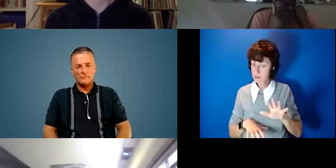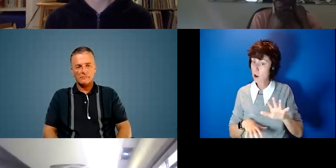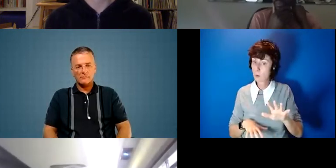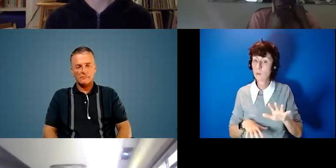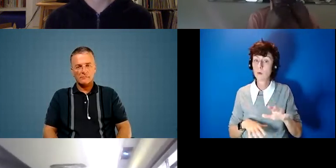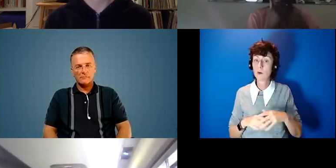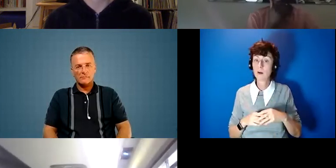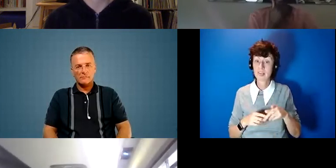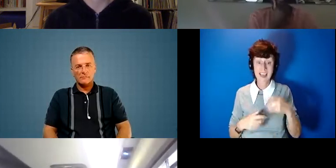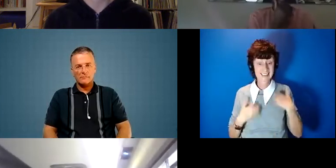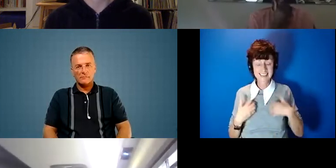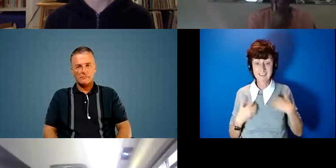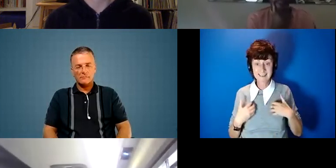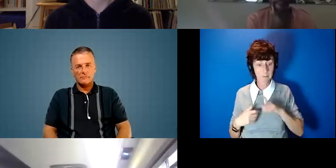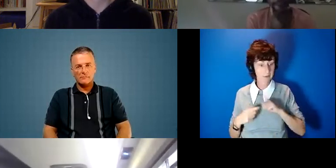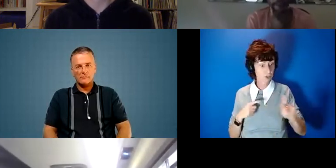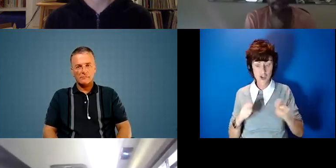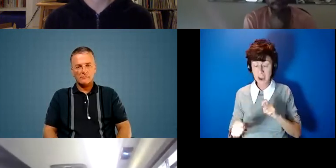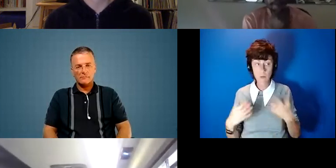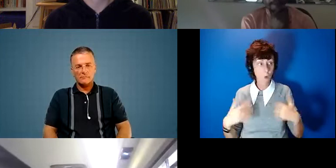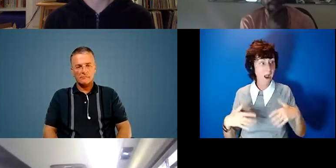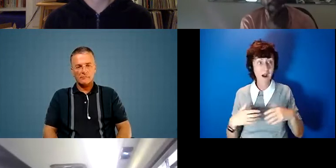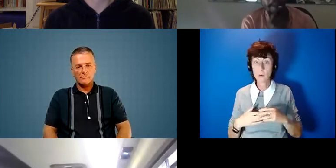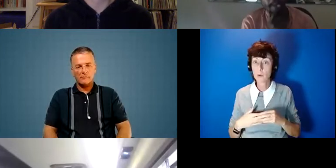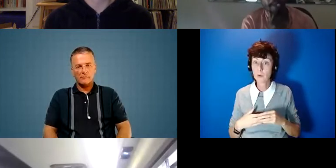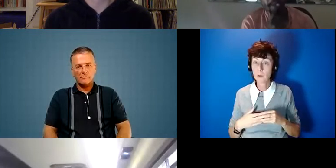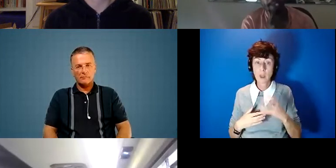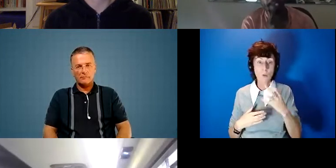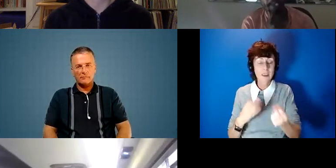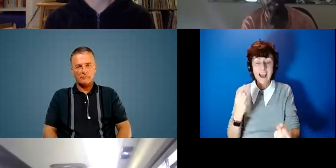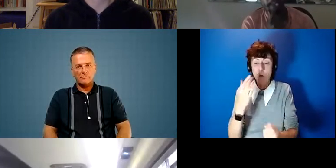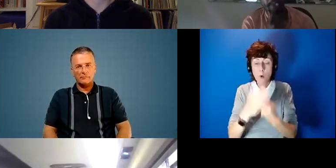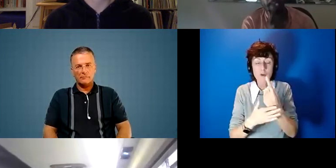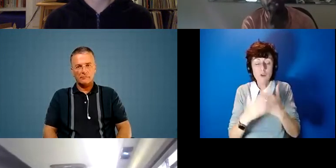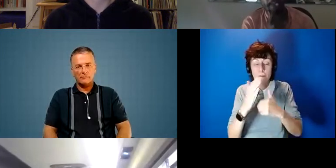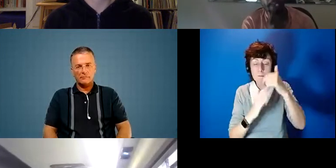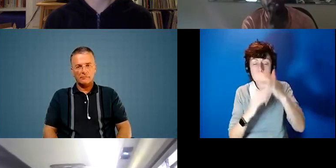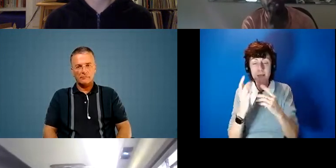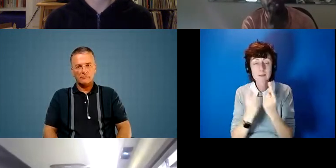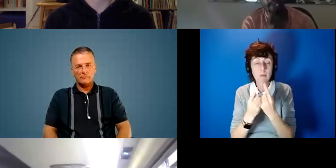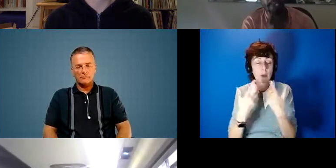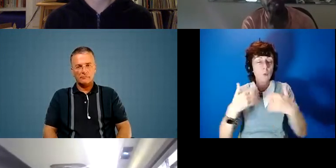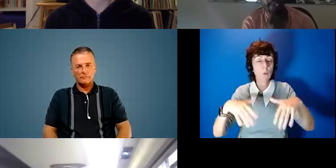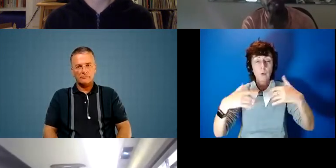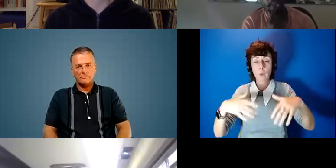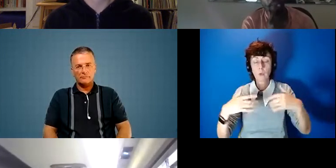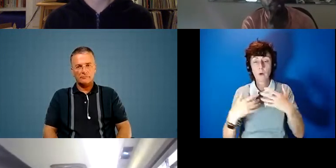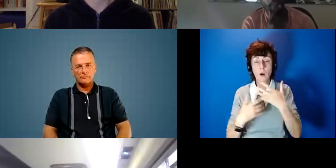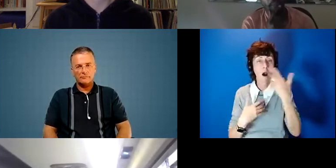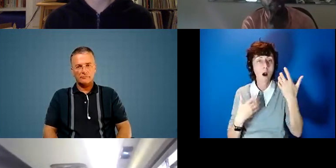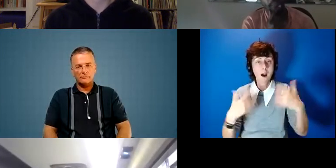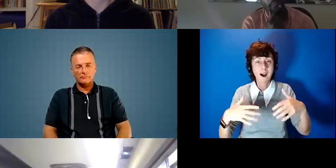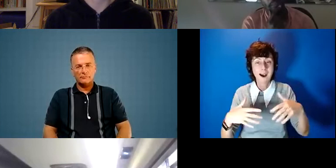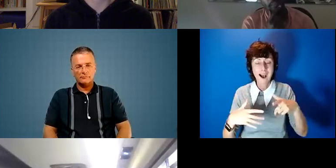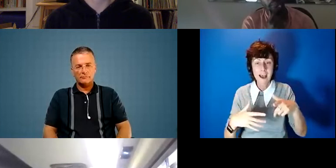really that's what really excites me um is that actually have every opportunity to build something incredible um and really strive for